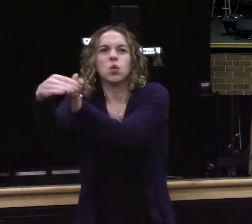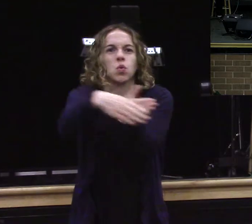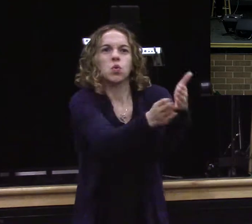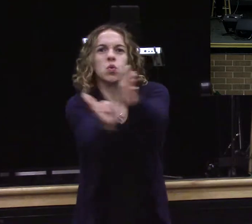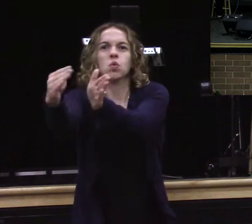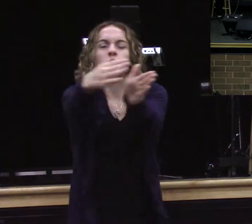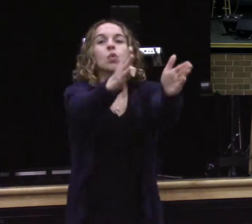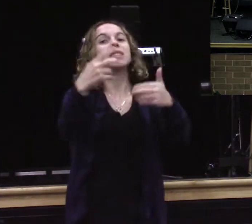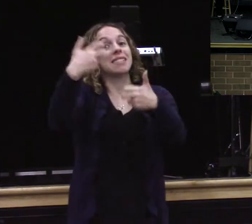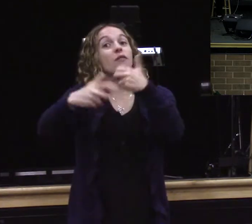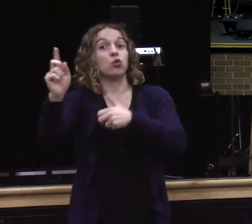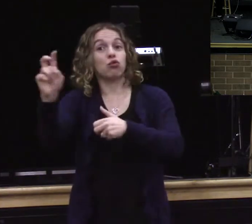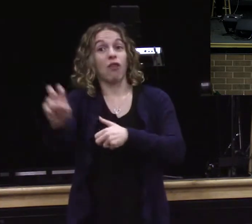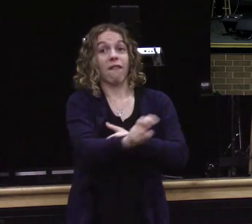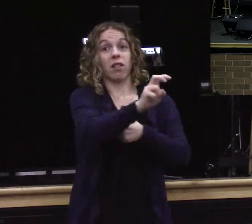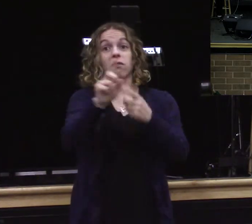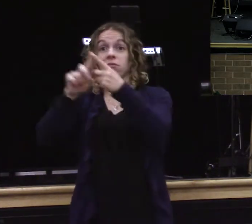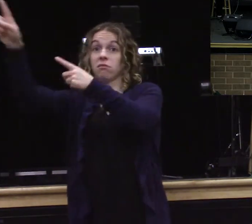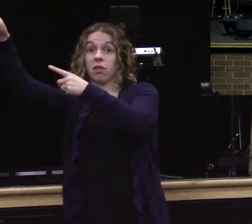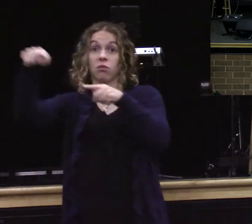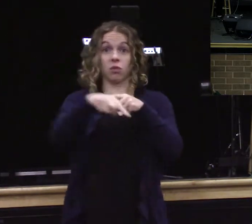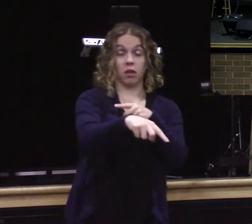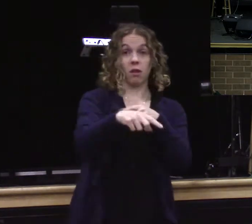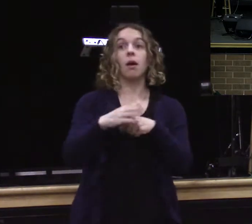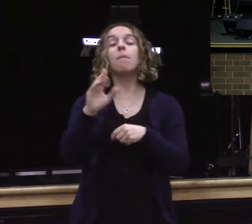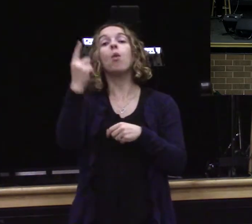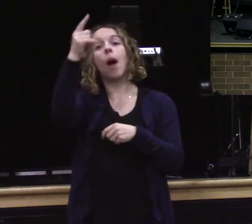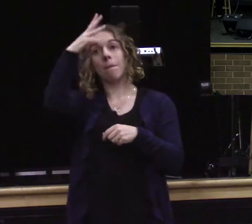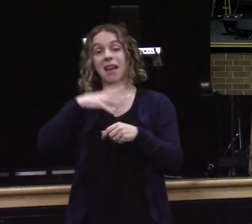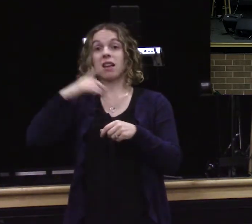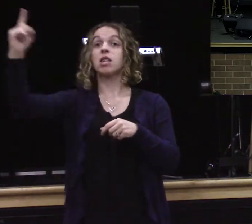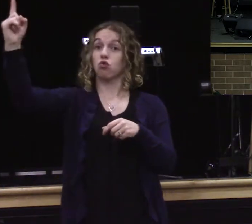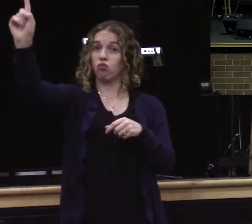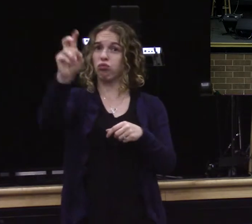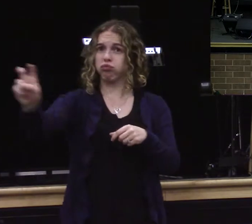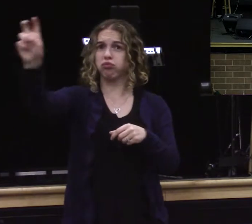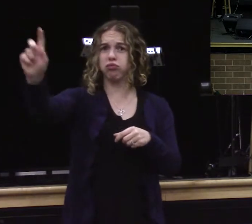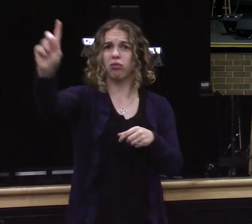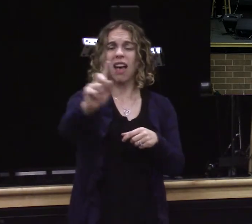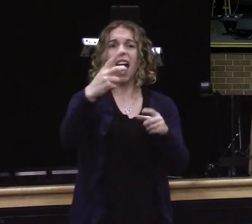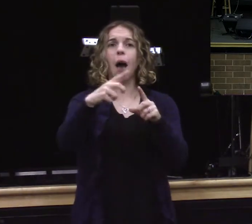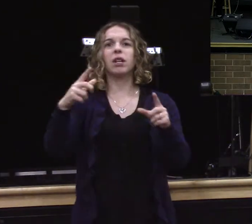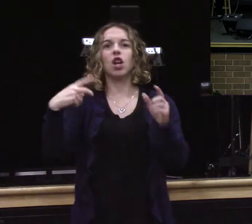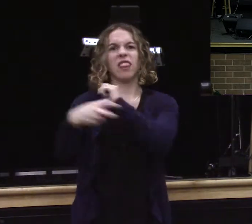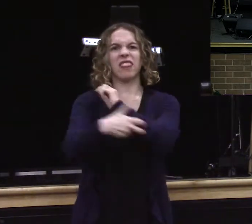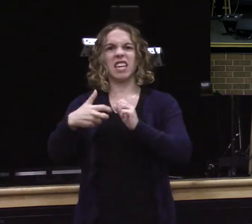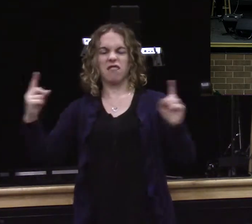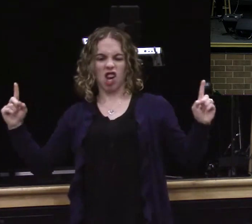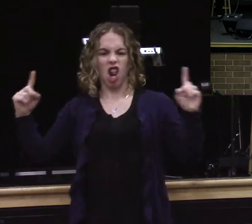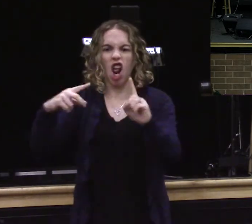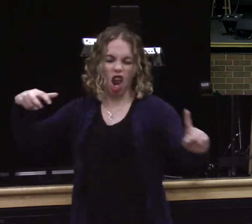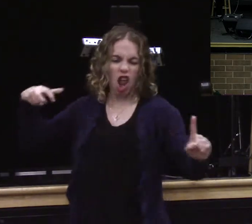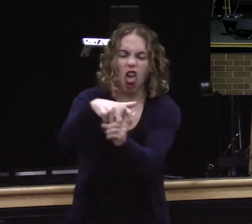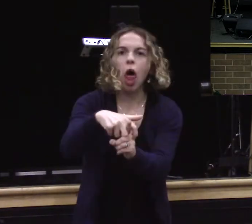a journey. From Jerusalem to Judea. And it says. While he was going down. He fell among robbers. And they stripped him. Beat